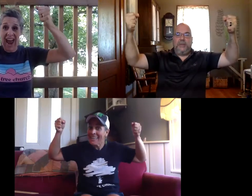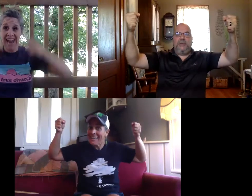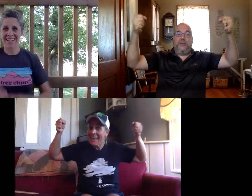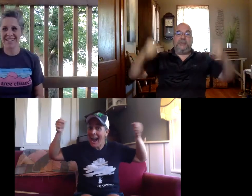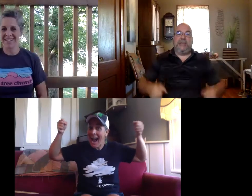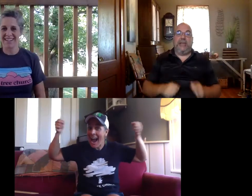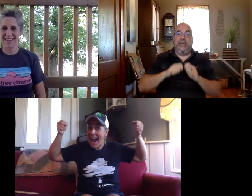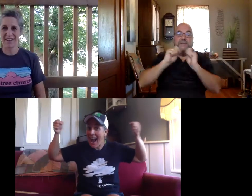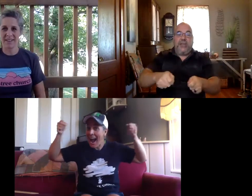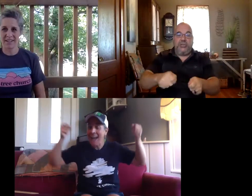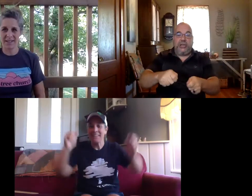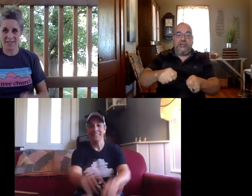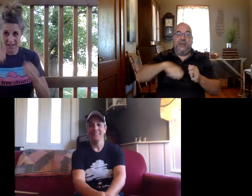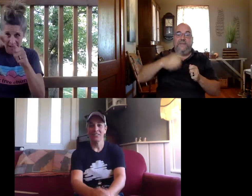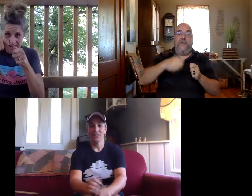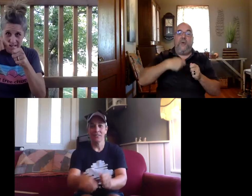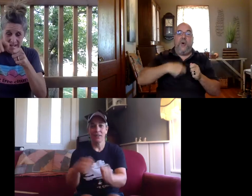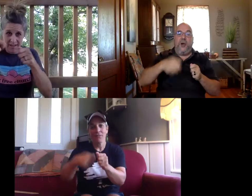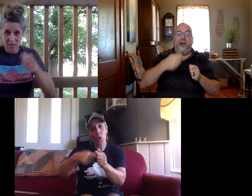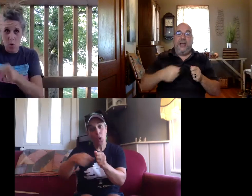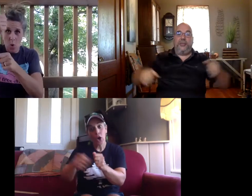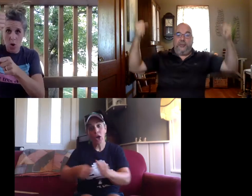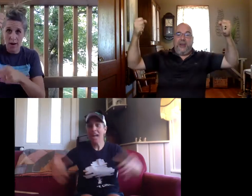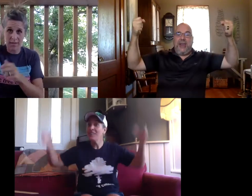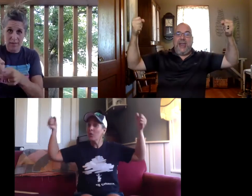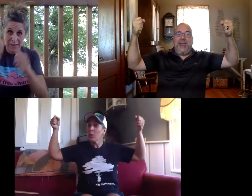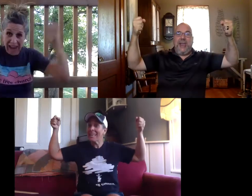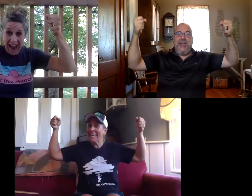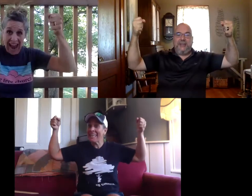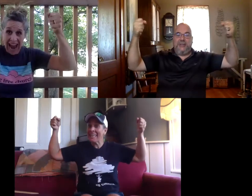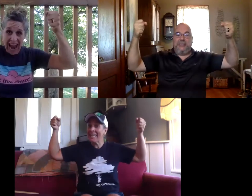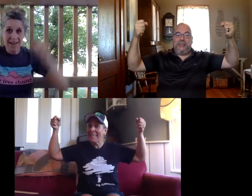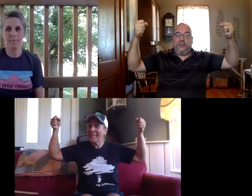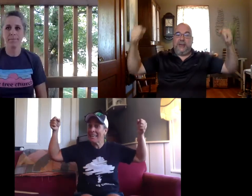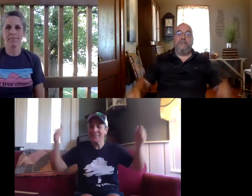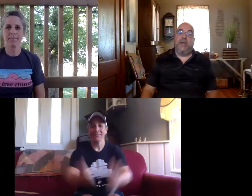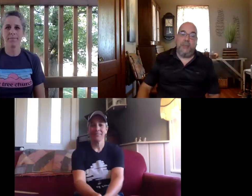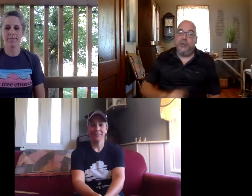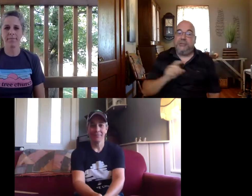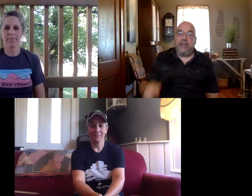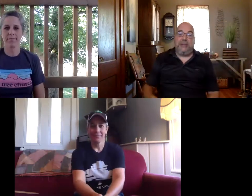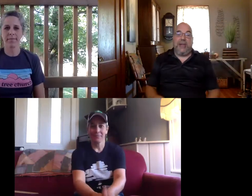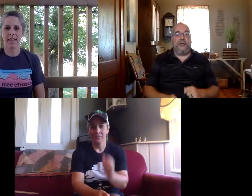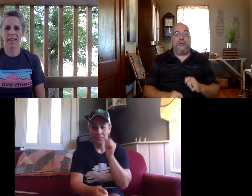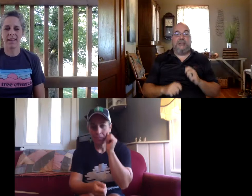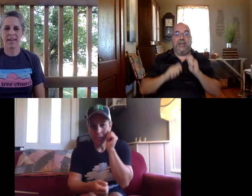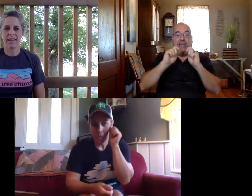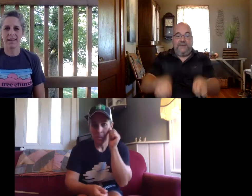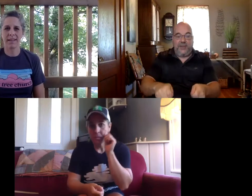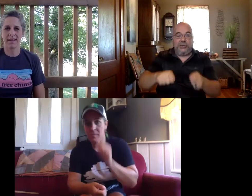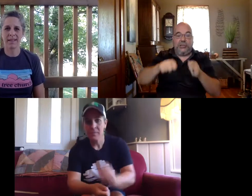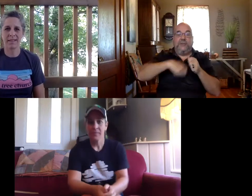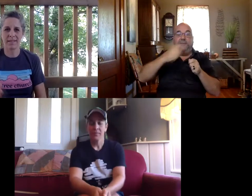so we're saying ephesians 4 3 so this is three and then when you say them together you can